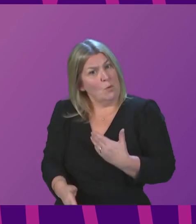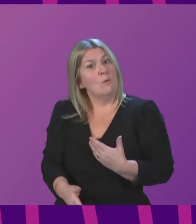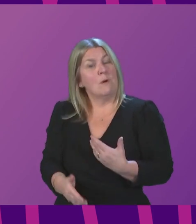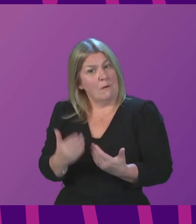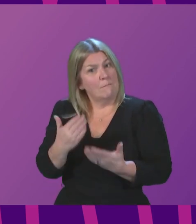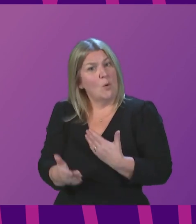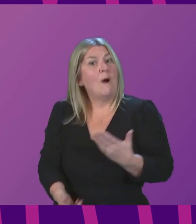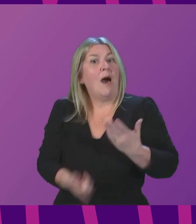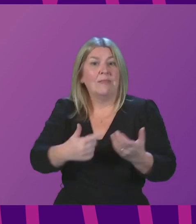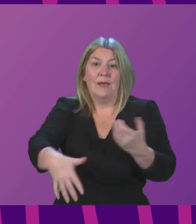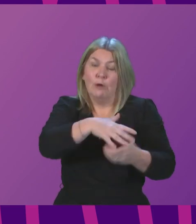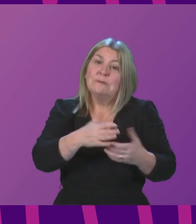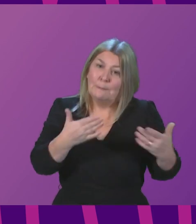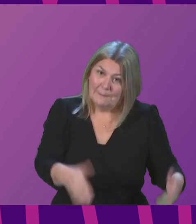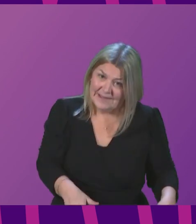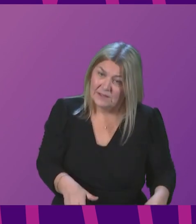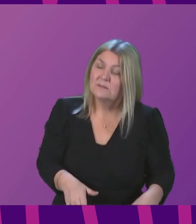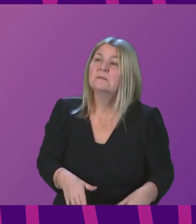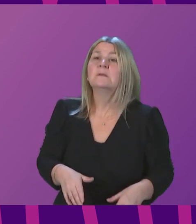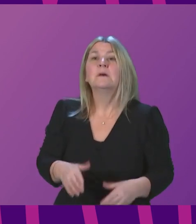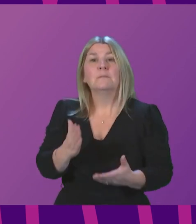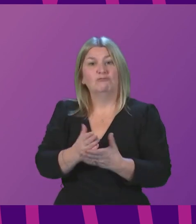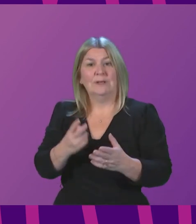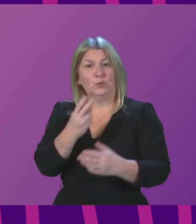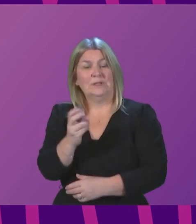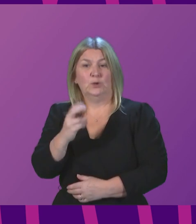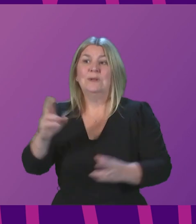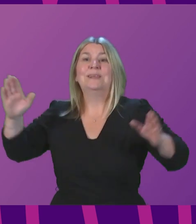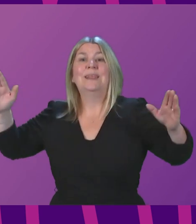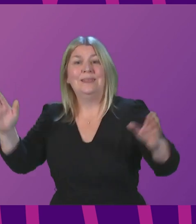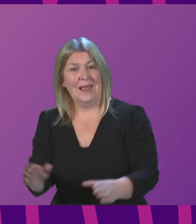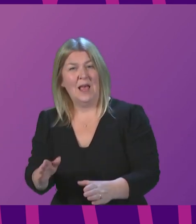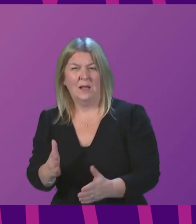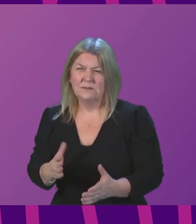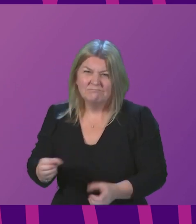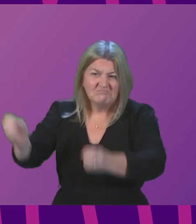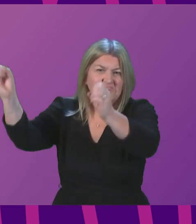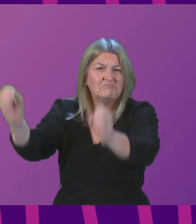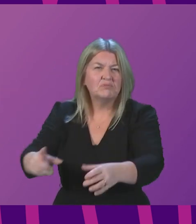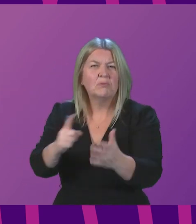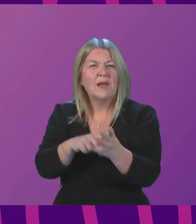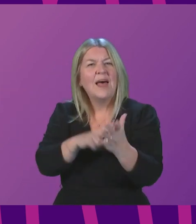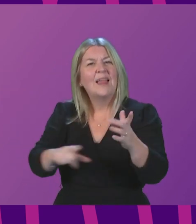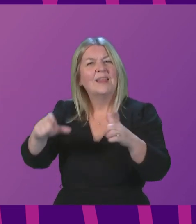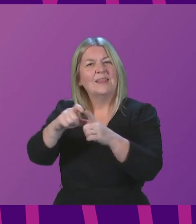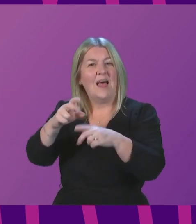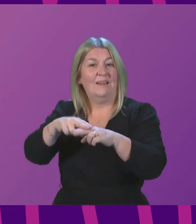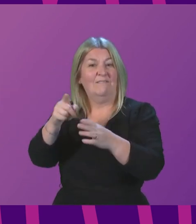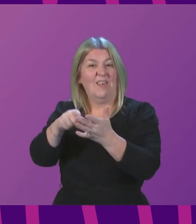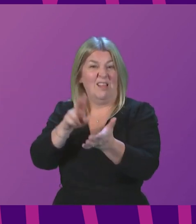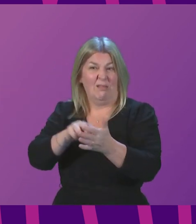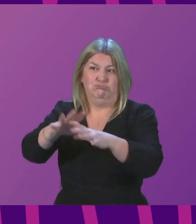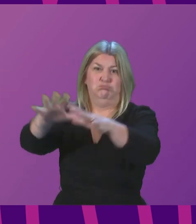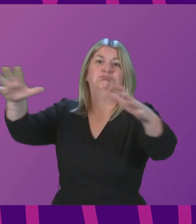Also, in 2020, the amount of waste going to landfill was at its lowest level since records began. There are reasons there to be